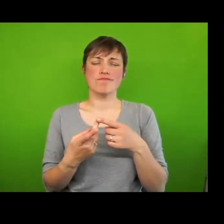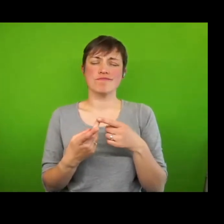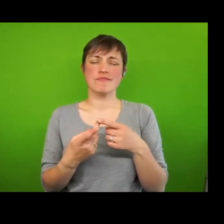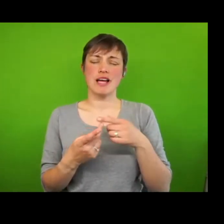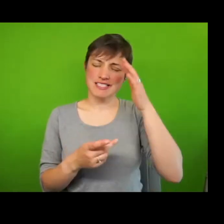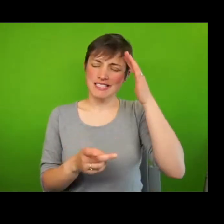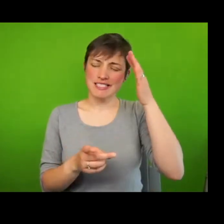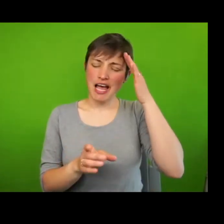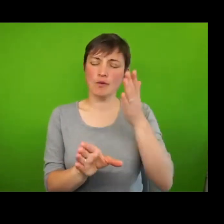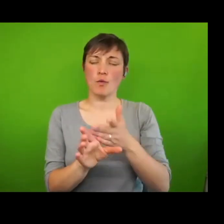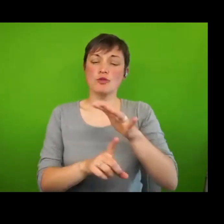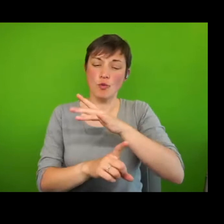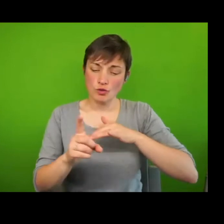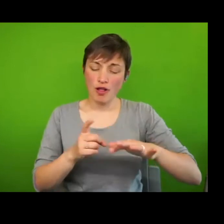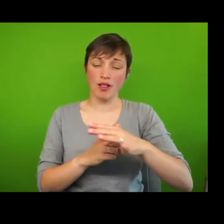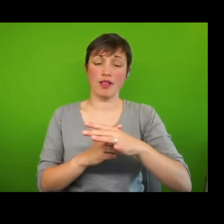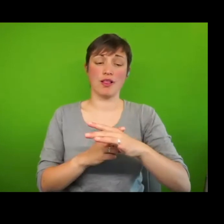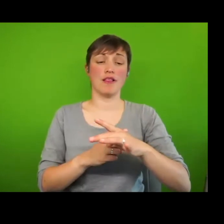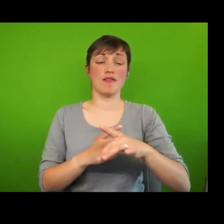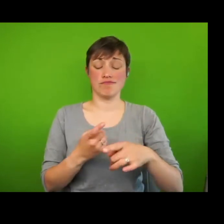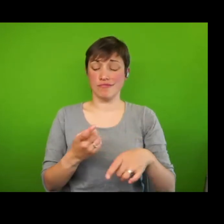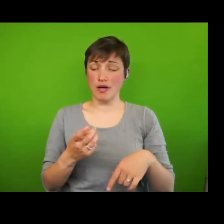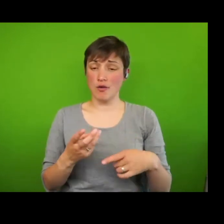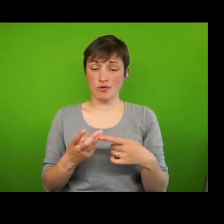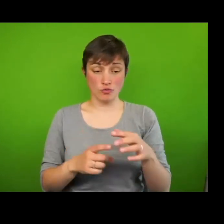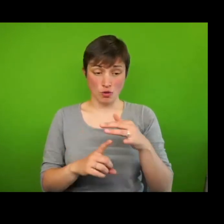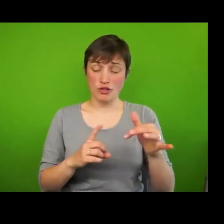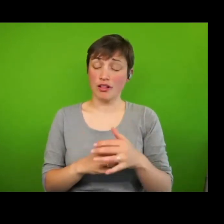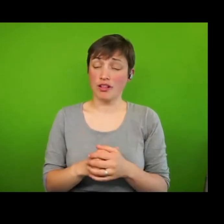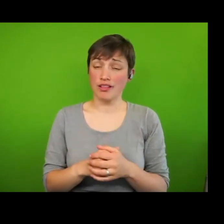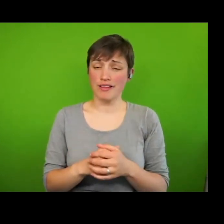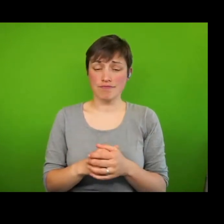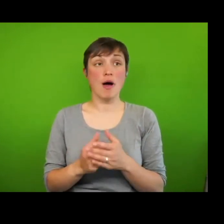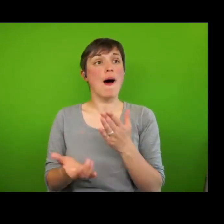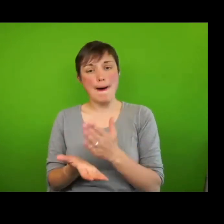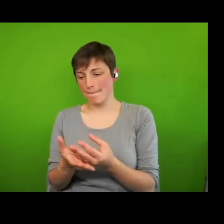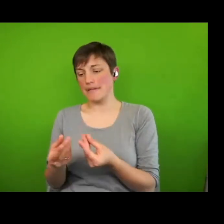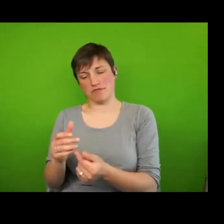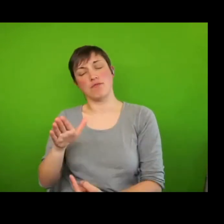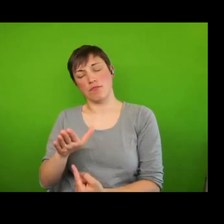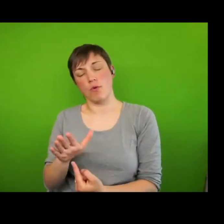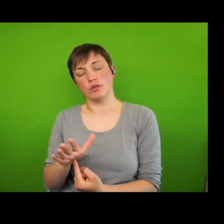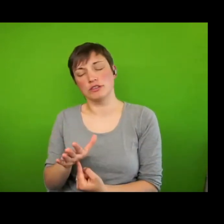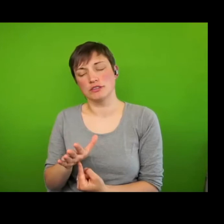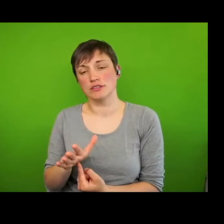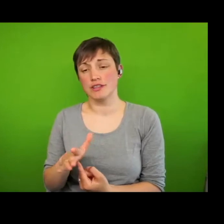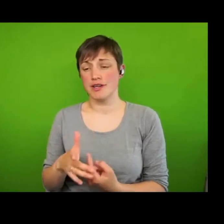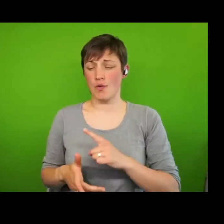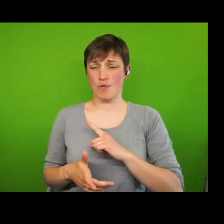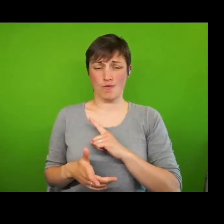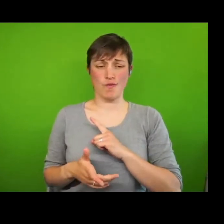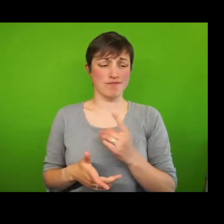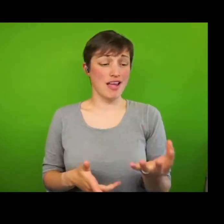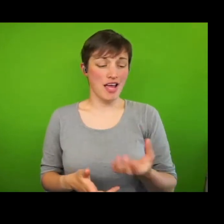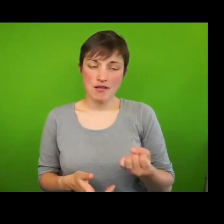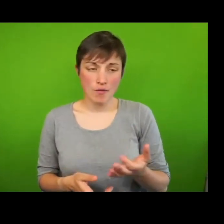material is, of course, still crucially important. It is, after all, inadequate incomes and living